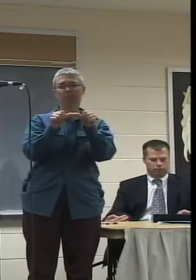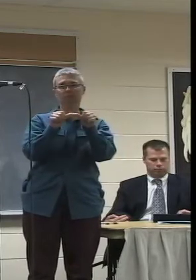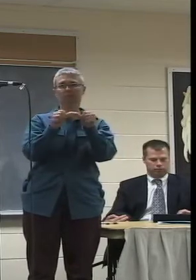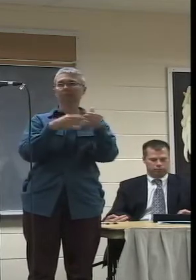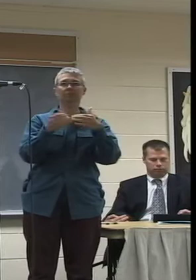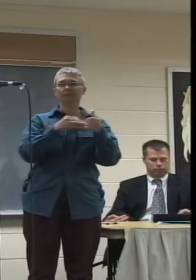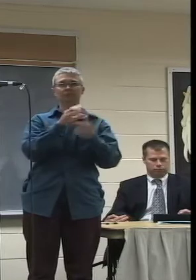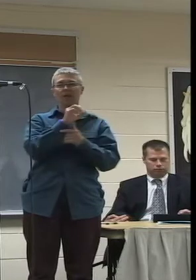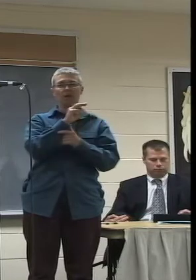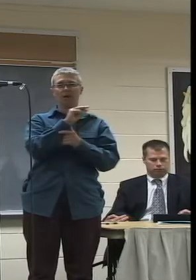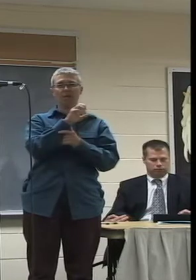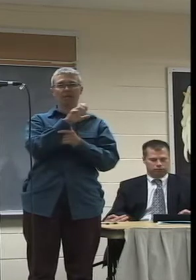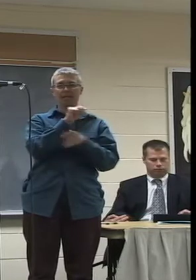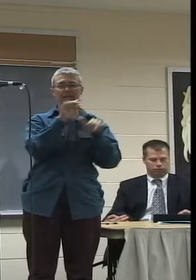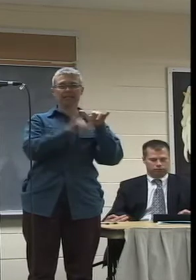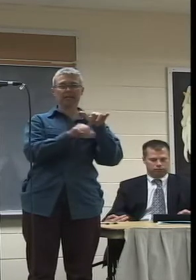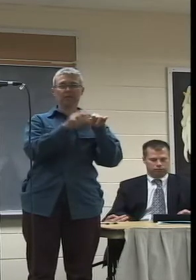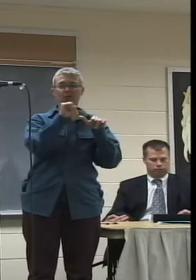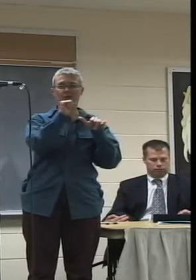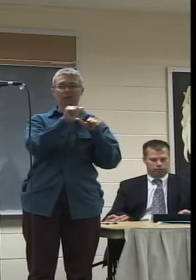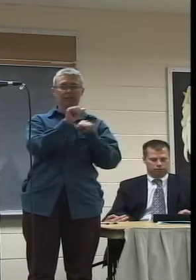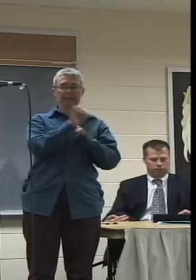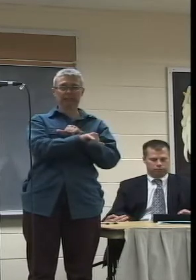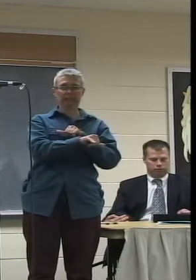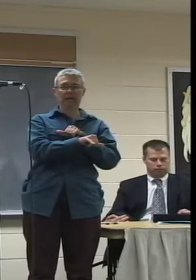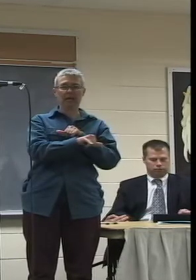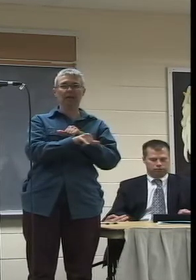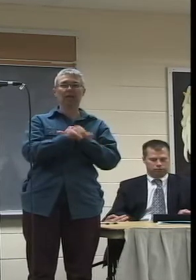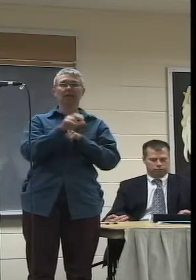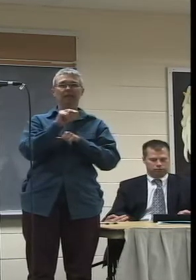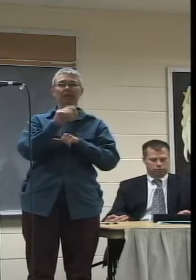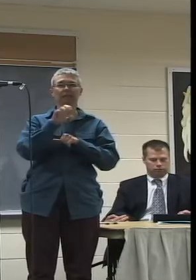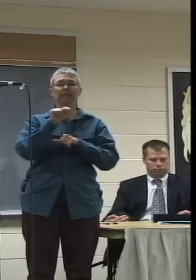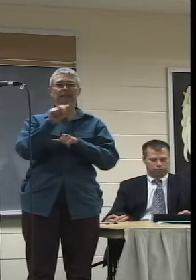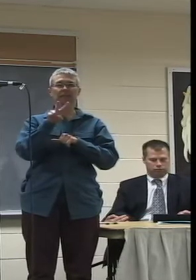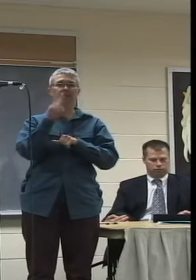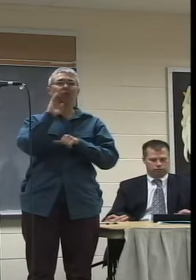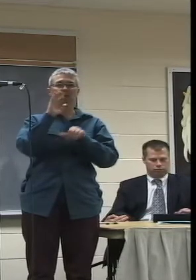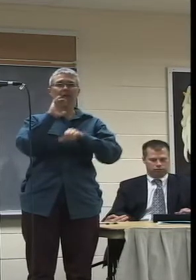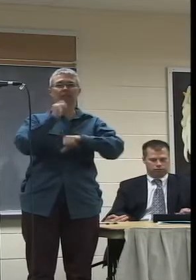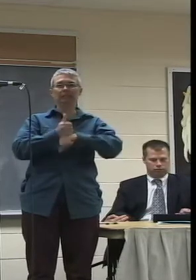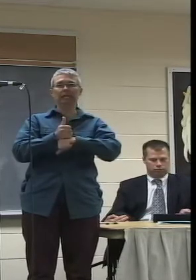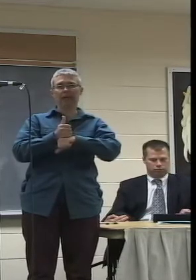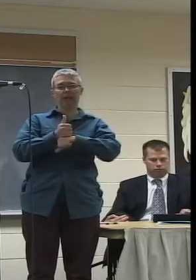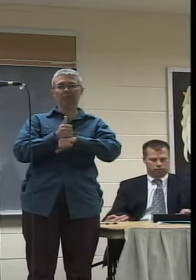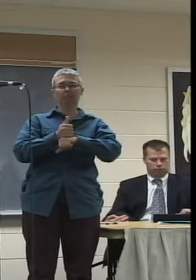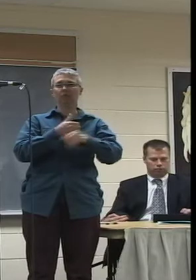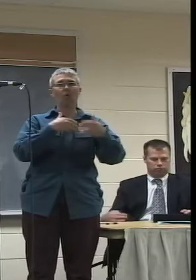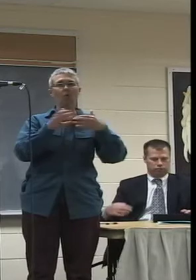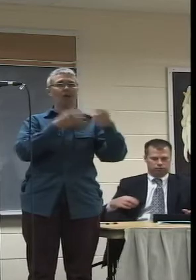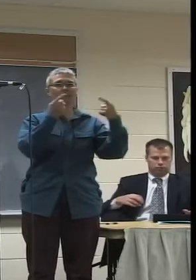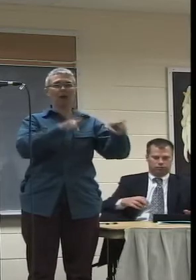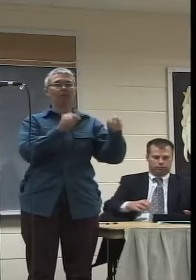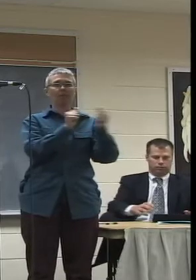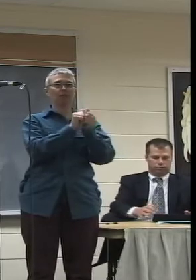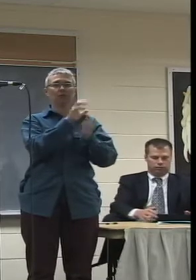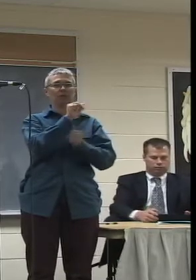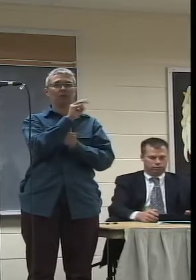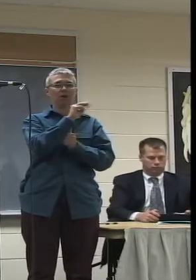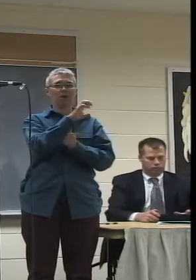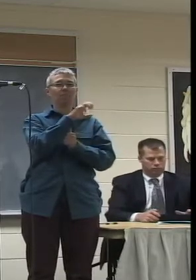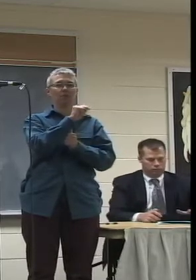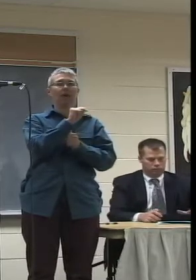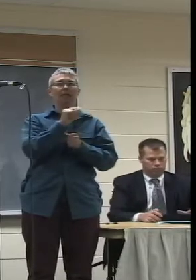or not, NCTV is a valuable resource, and no matter what happens with the contract negotiation, they're going to be here one way or another.